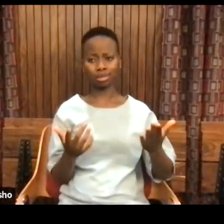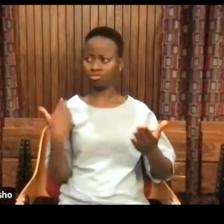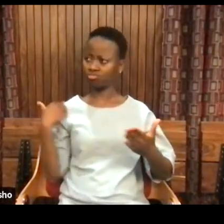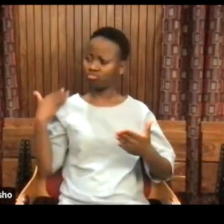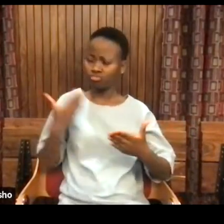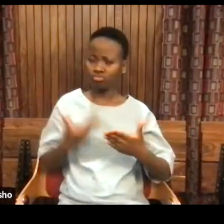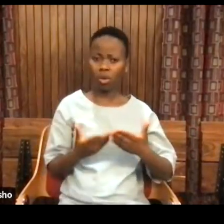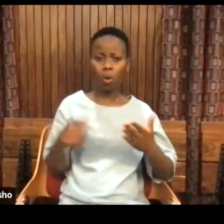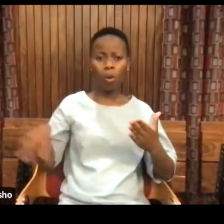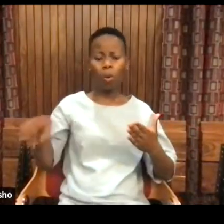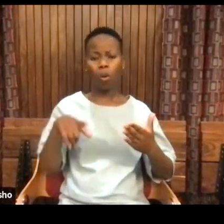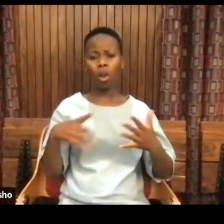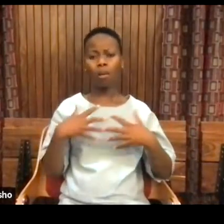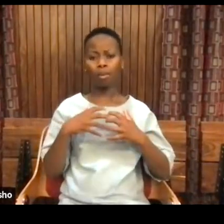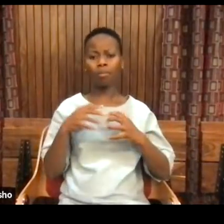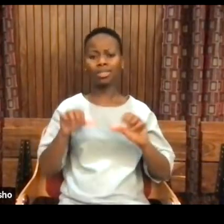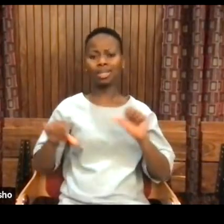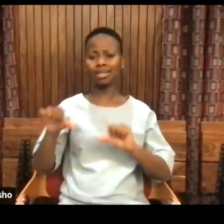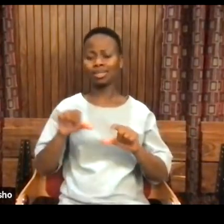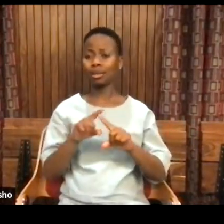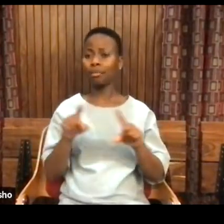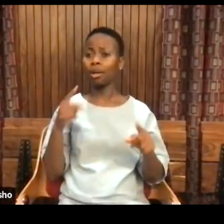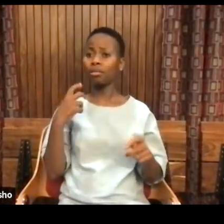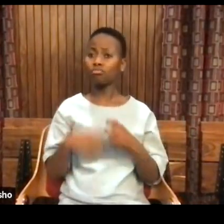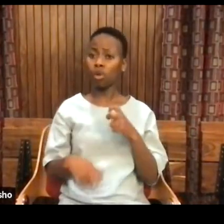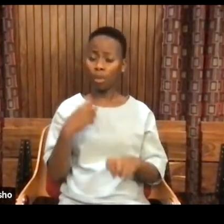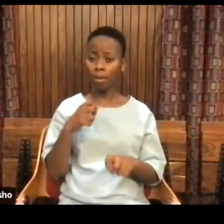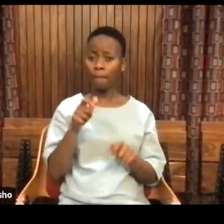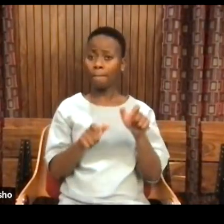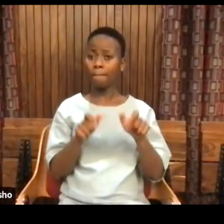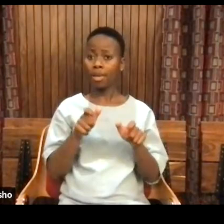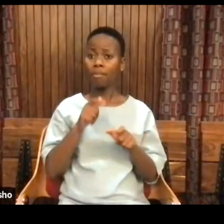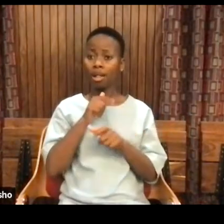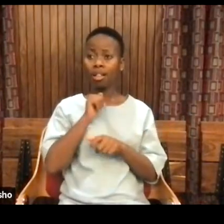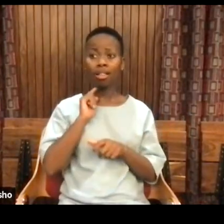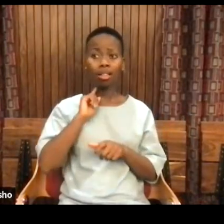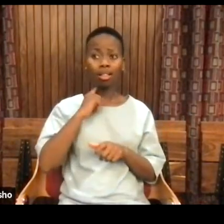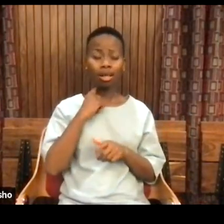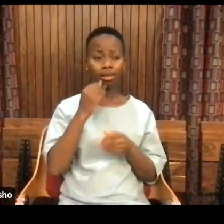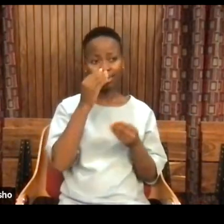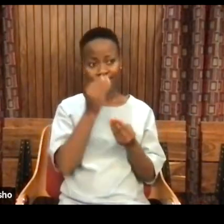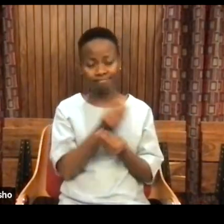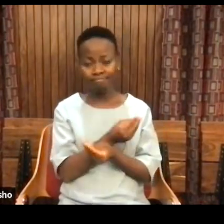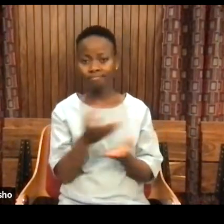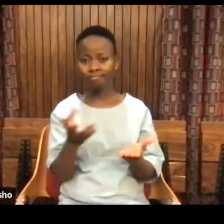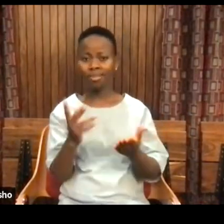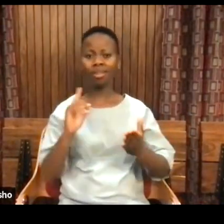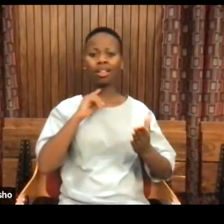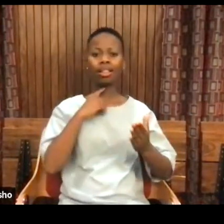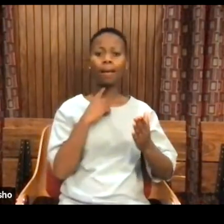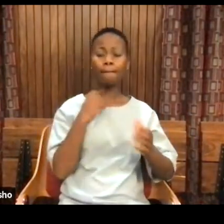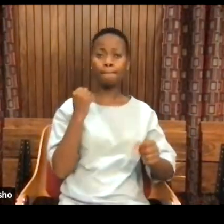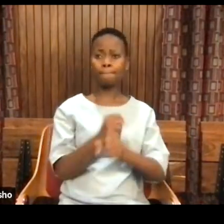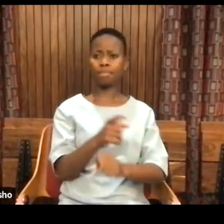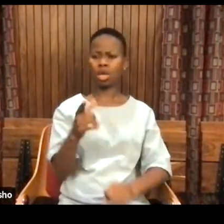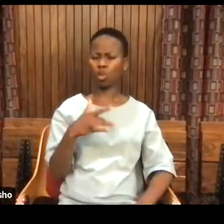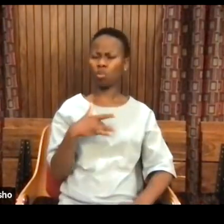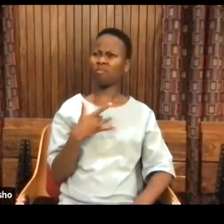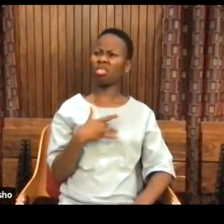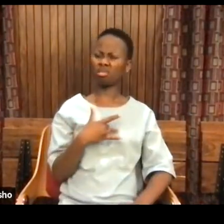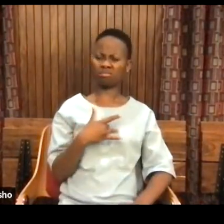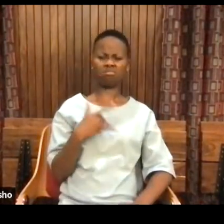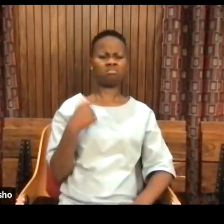science, but if people keep lying to you to create a form of historical amnesia, they could make you believe you're